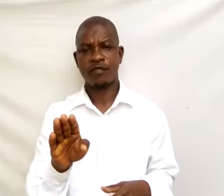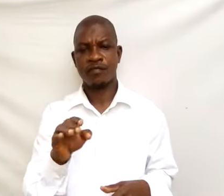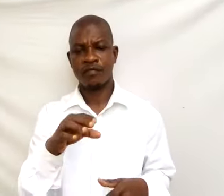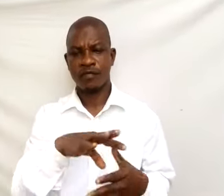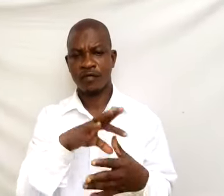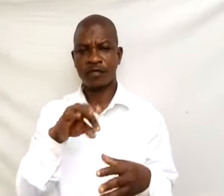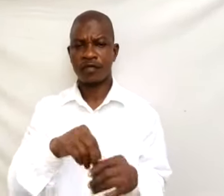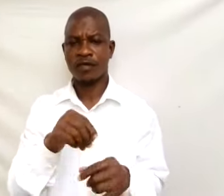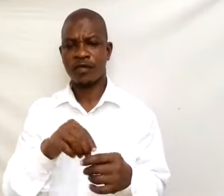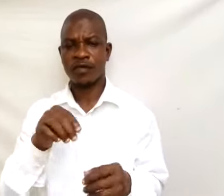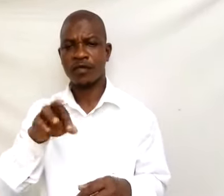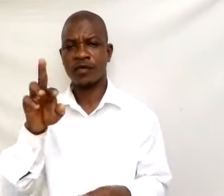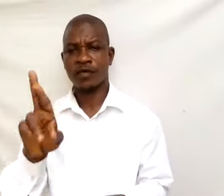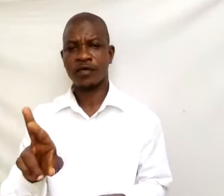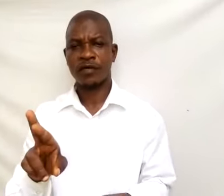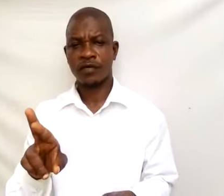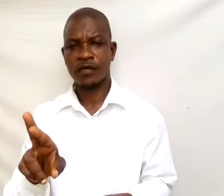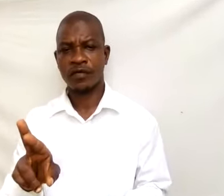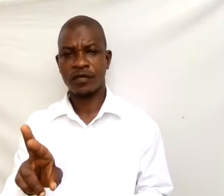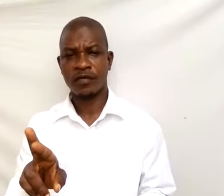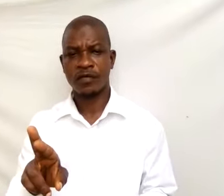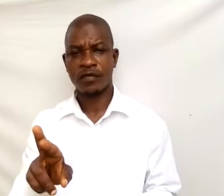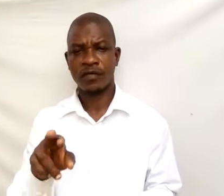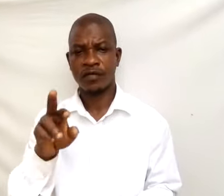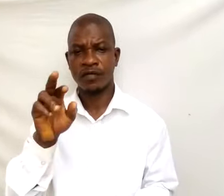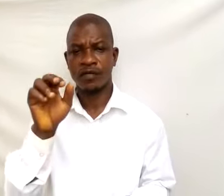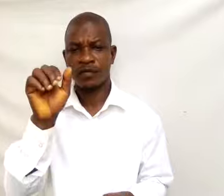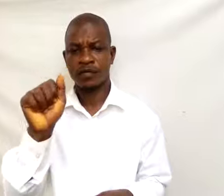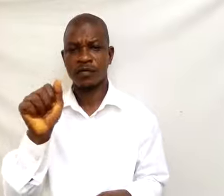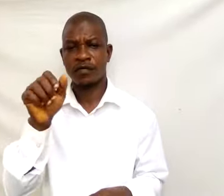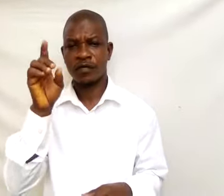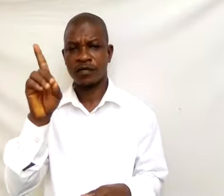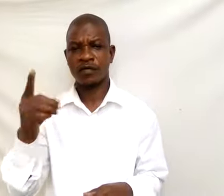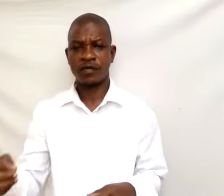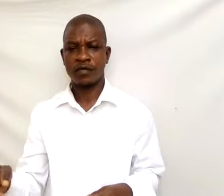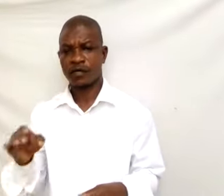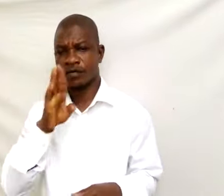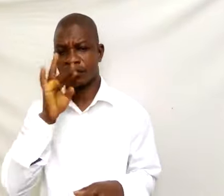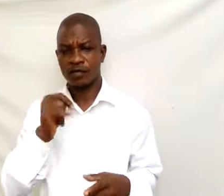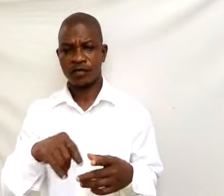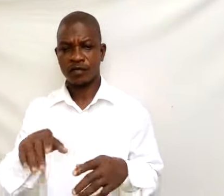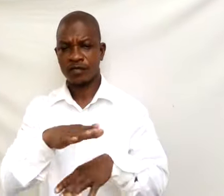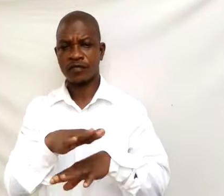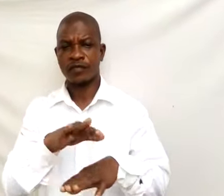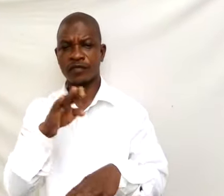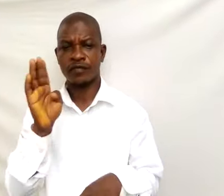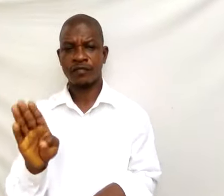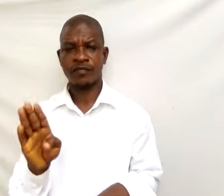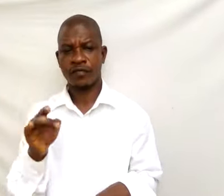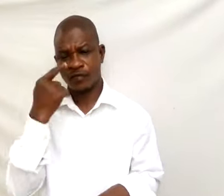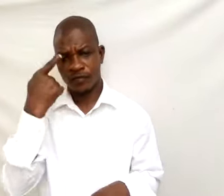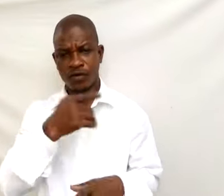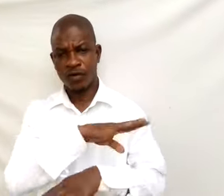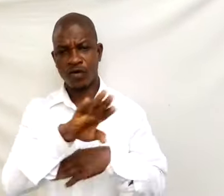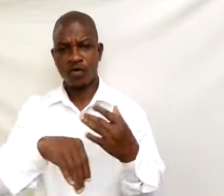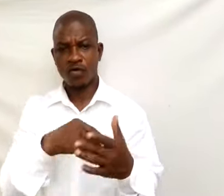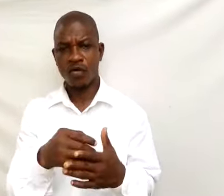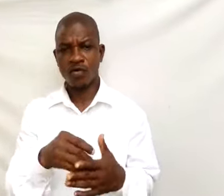in R. A delta B is equal to A over B for all AB